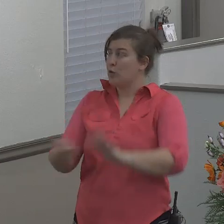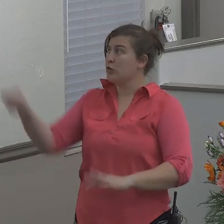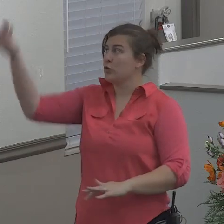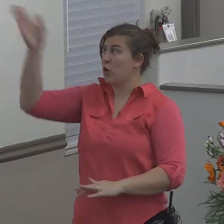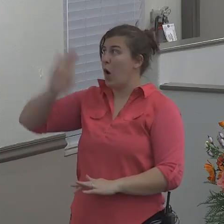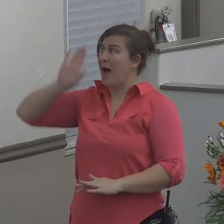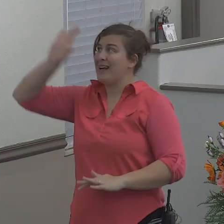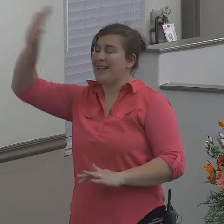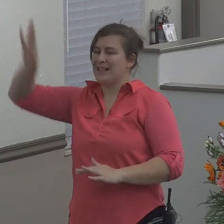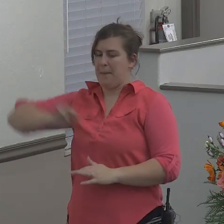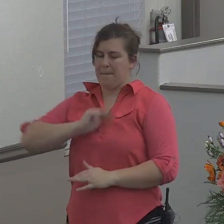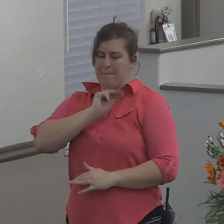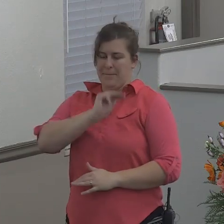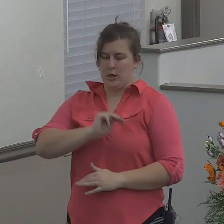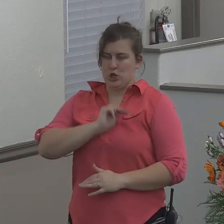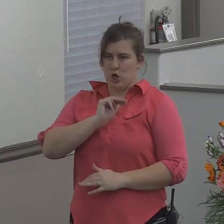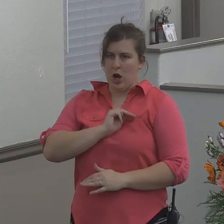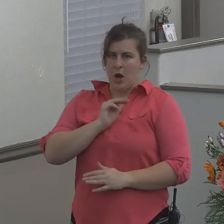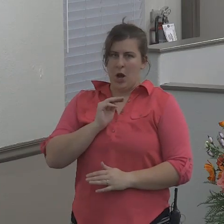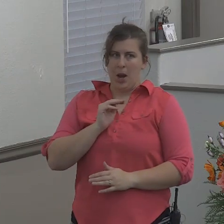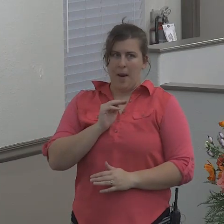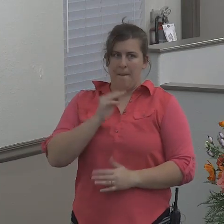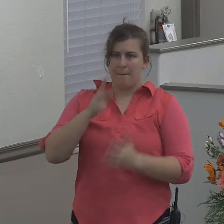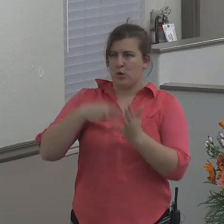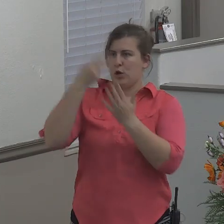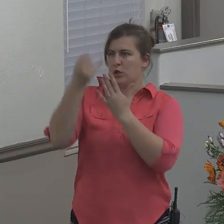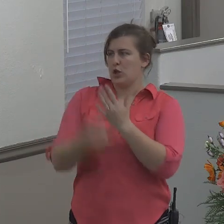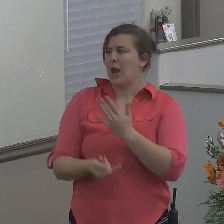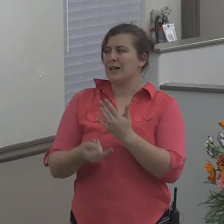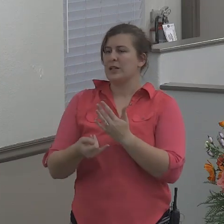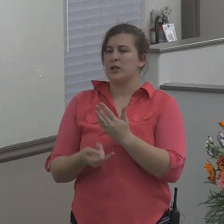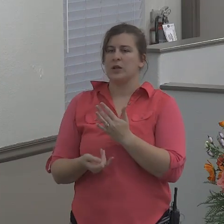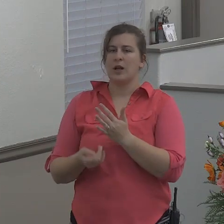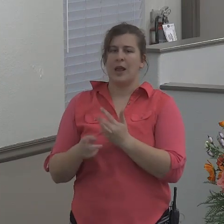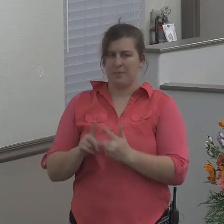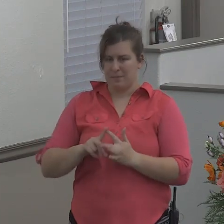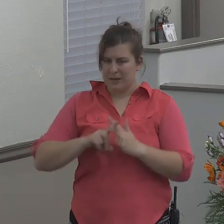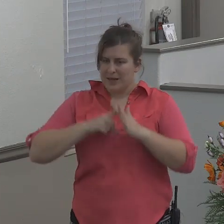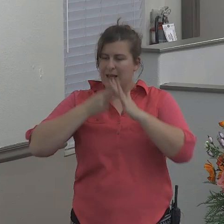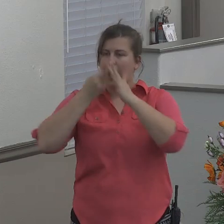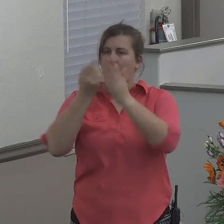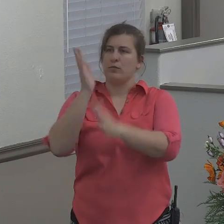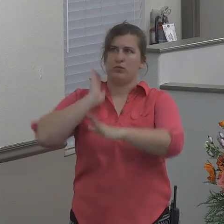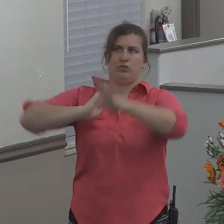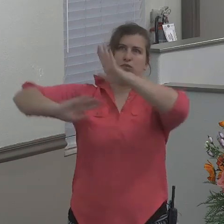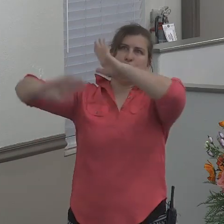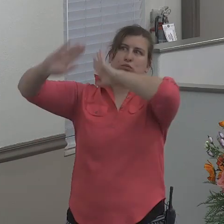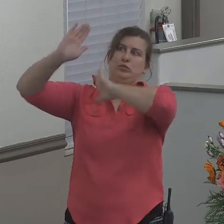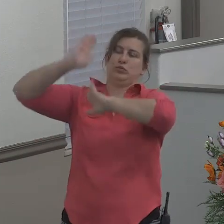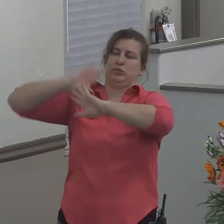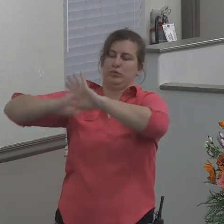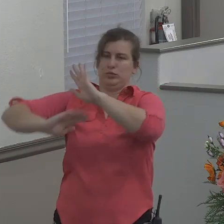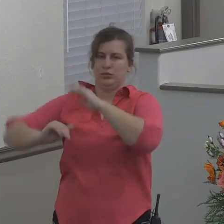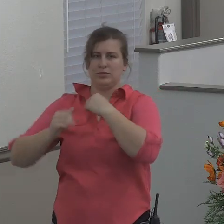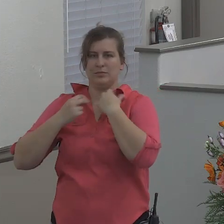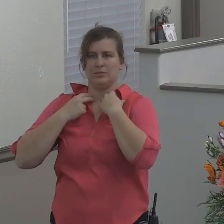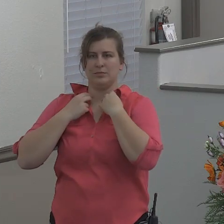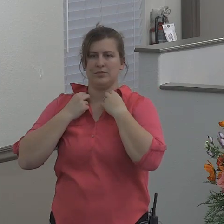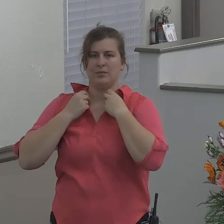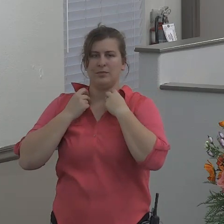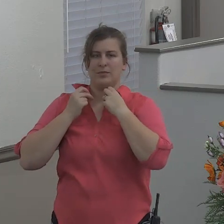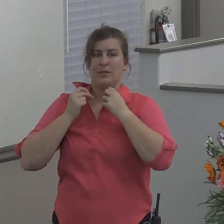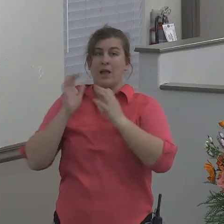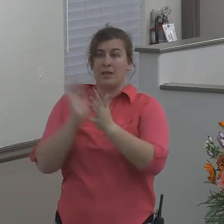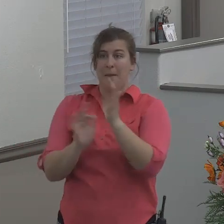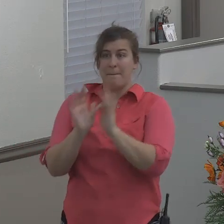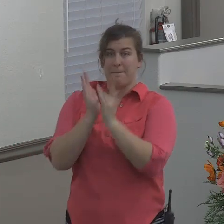existence centuries prior to the Great Commission of Matthew 28, verse 19 and 20. The Bible